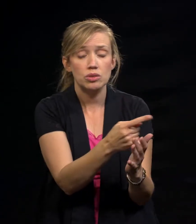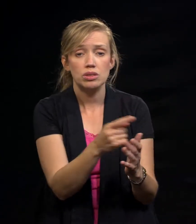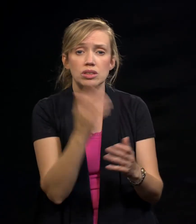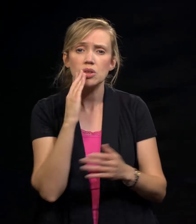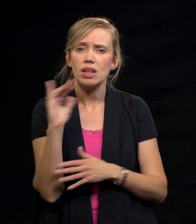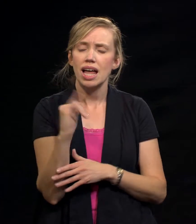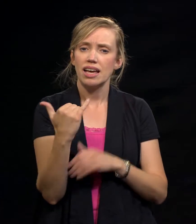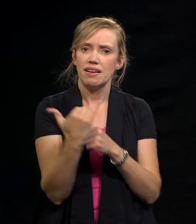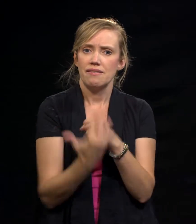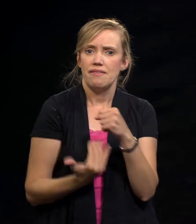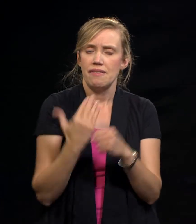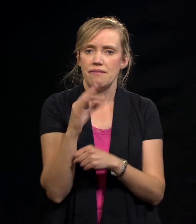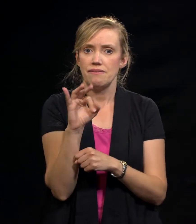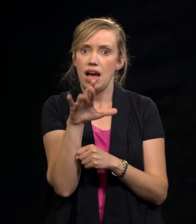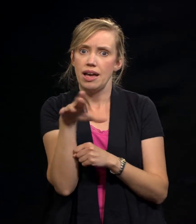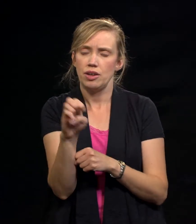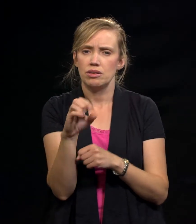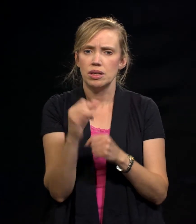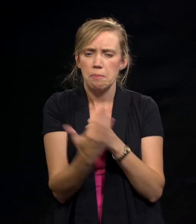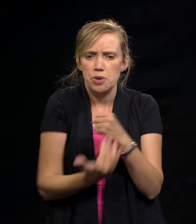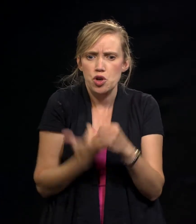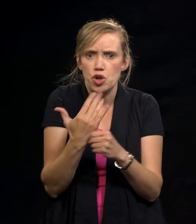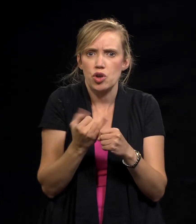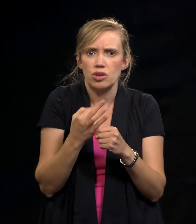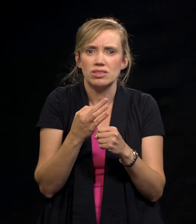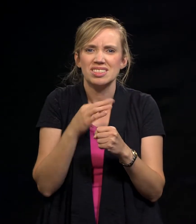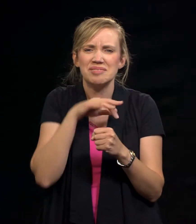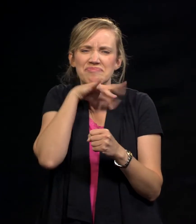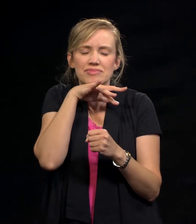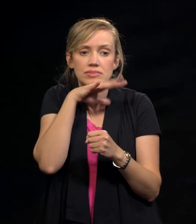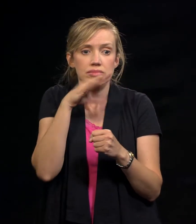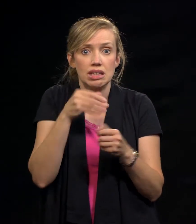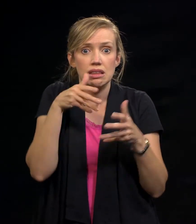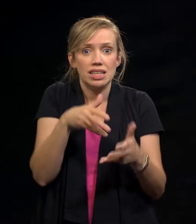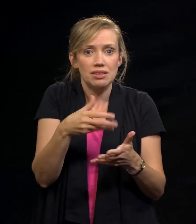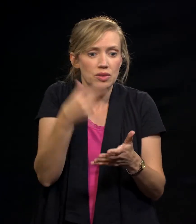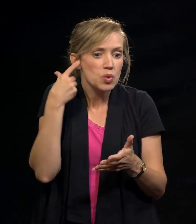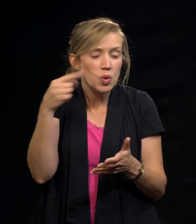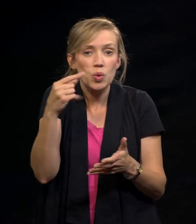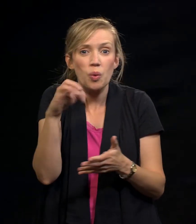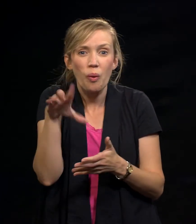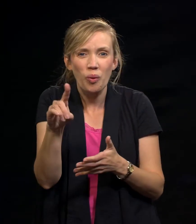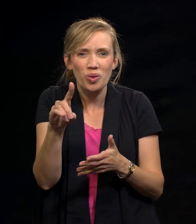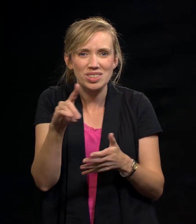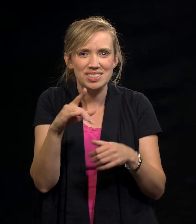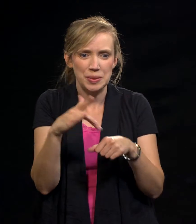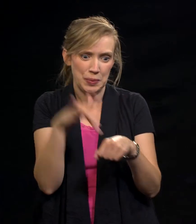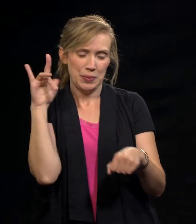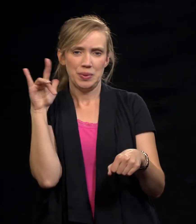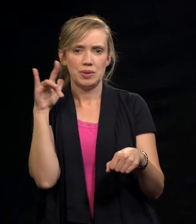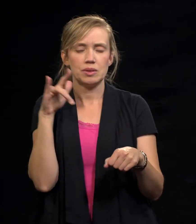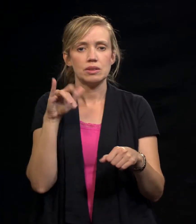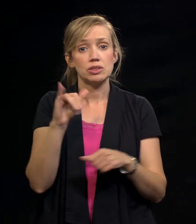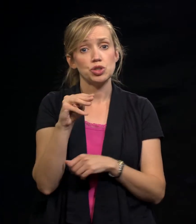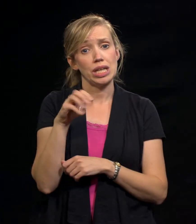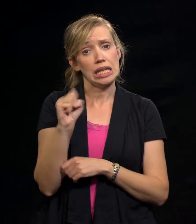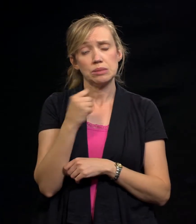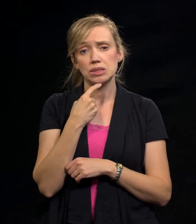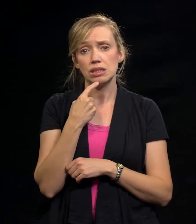fire. They burn out the impurities and they leave only the gold. James 1.3 says that the testing of your faith produces patience.